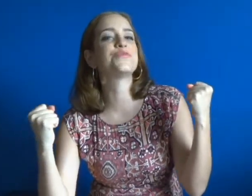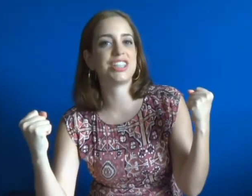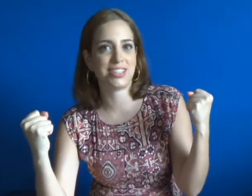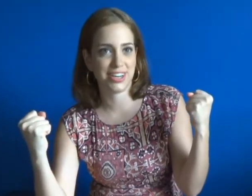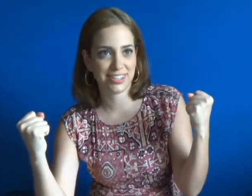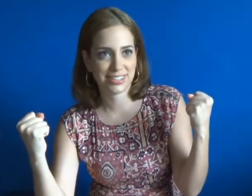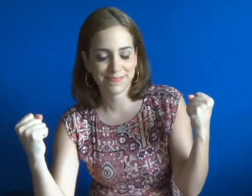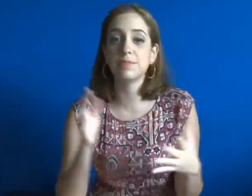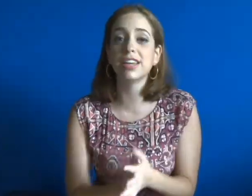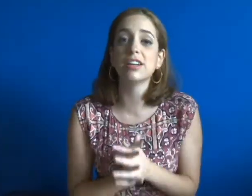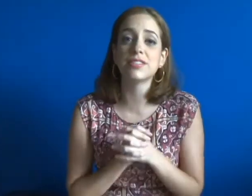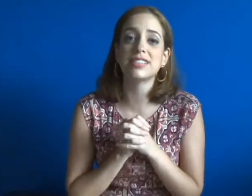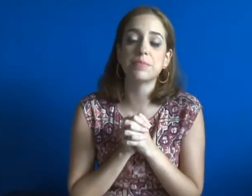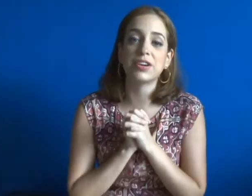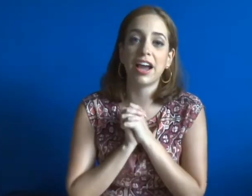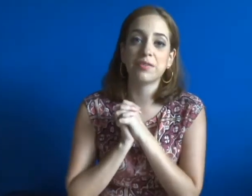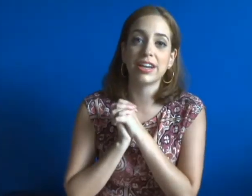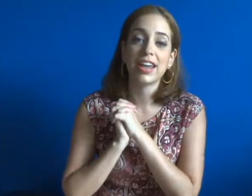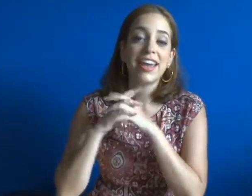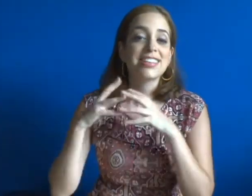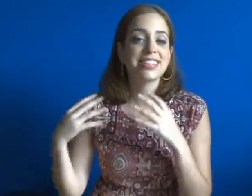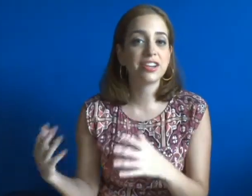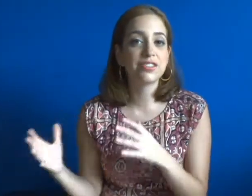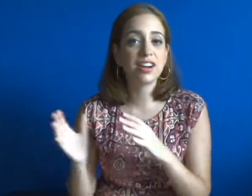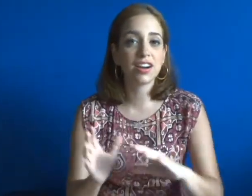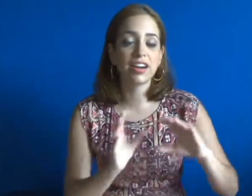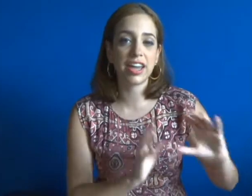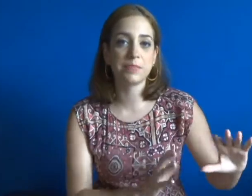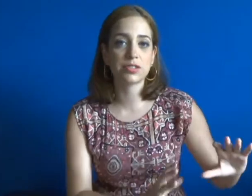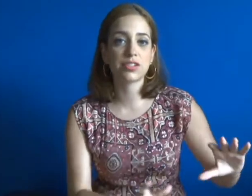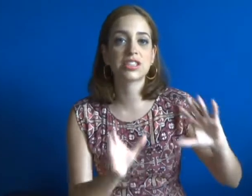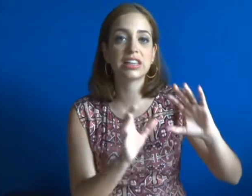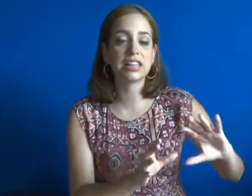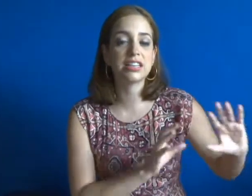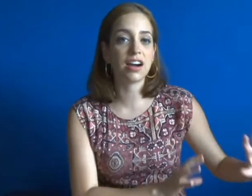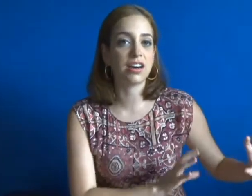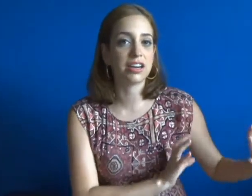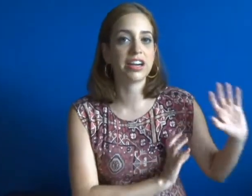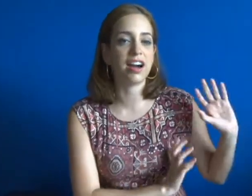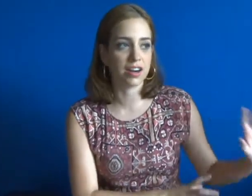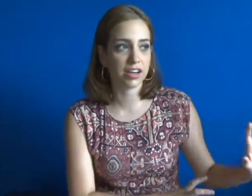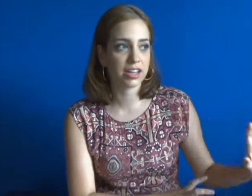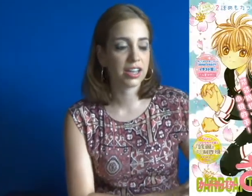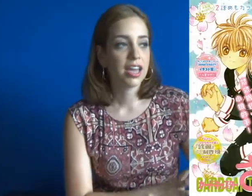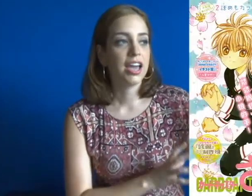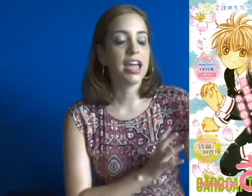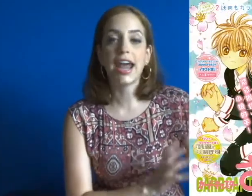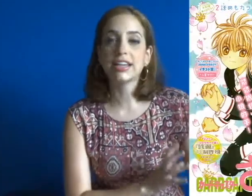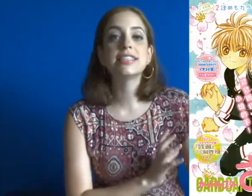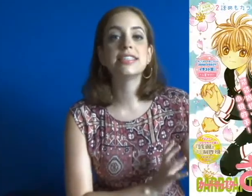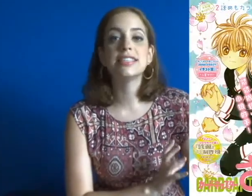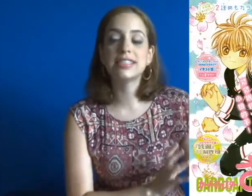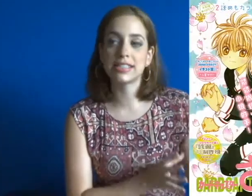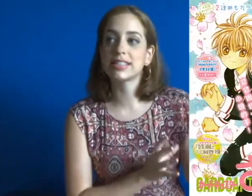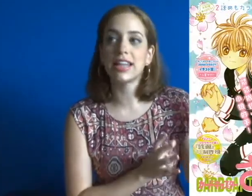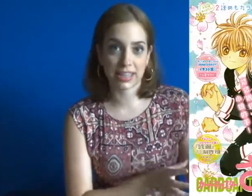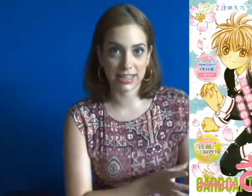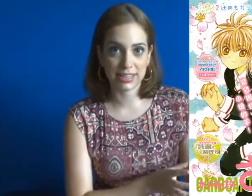reach it. At the beginning of December I read Sakura Card Captor's Clean Card Arc and I didn't like it.